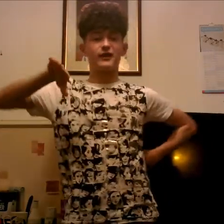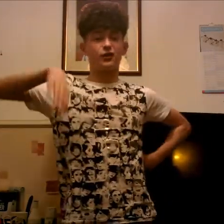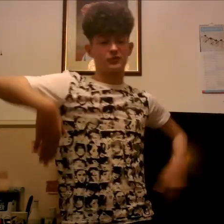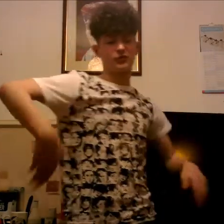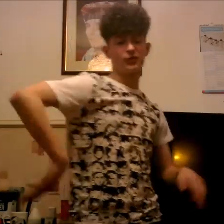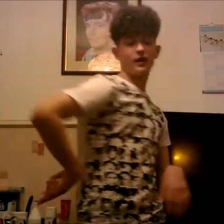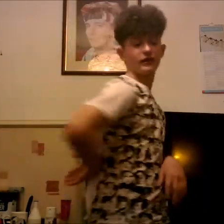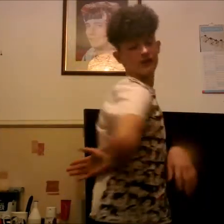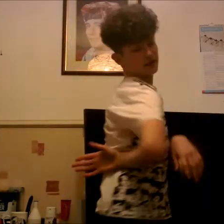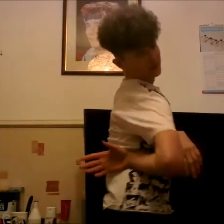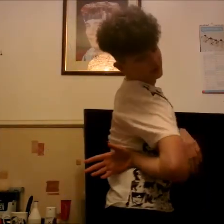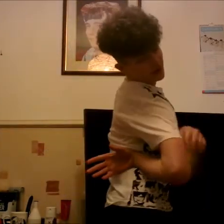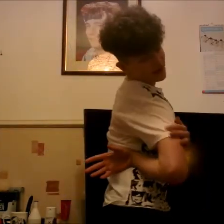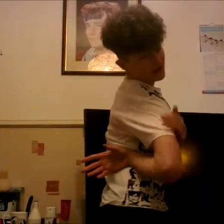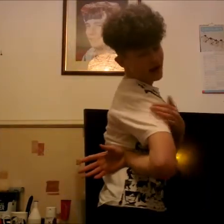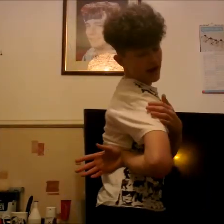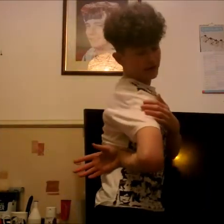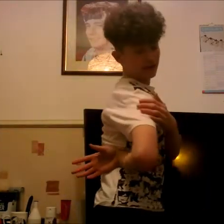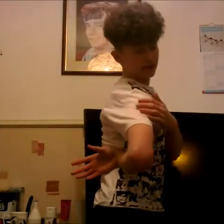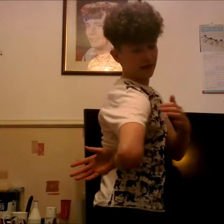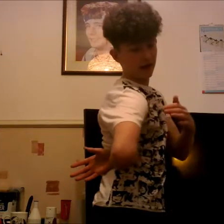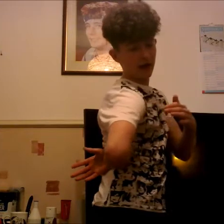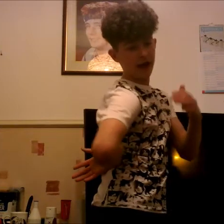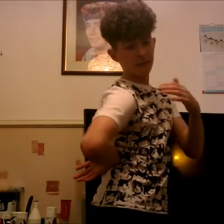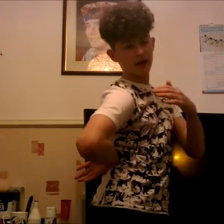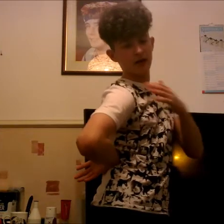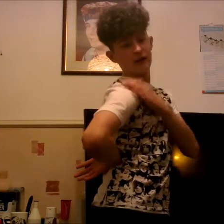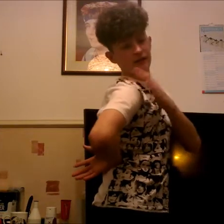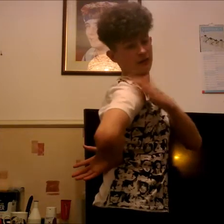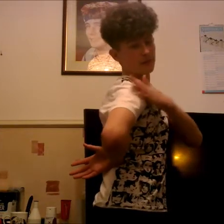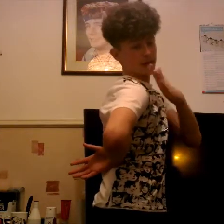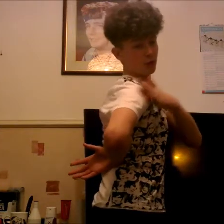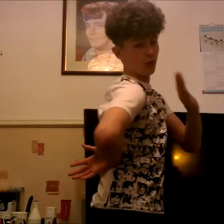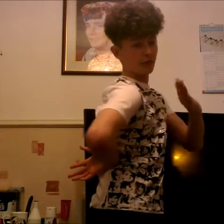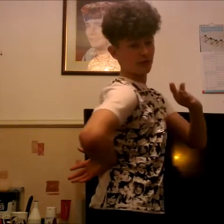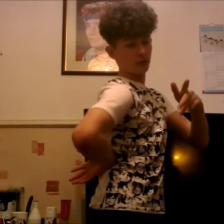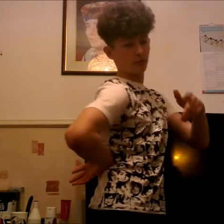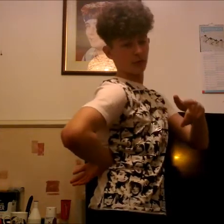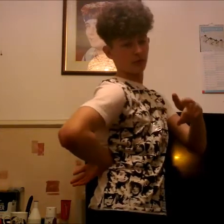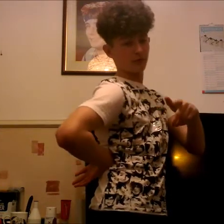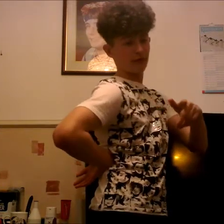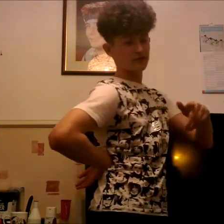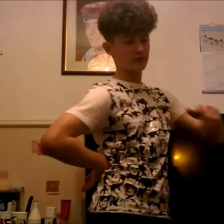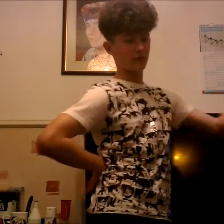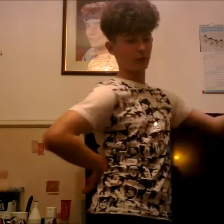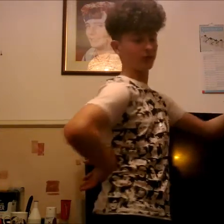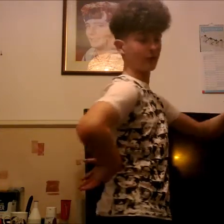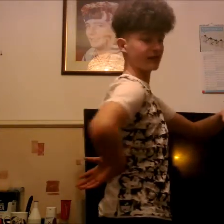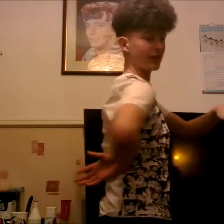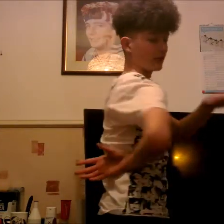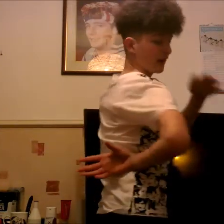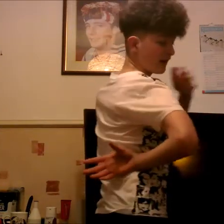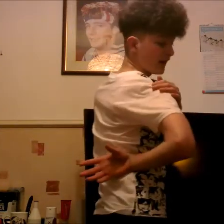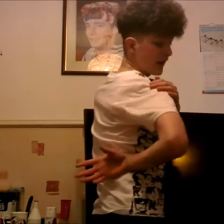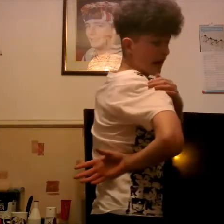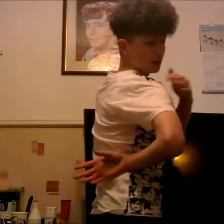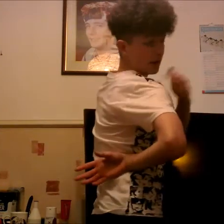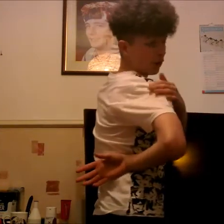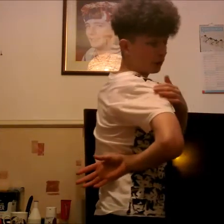right arm so i landed like that and like i hit my that bit off the wooden fence because my body twisted i went like that and my arm